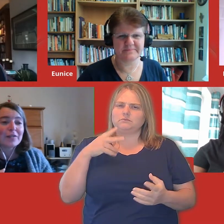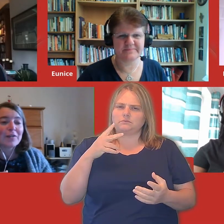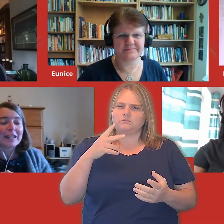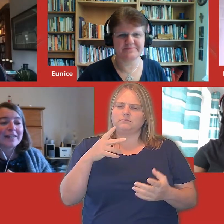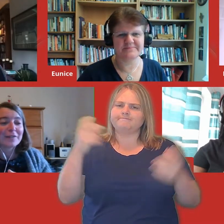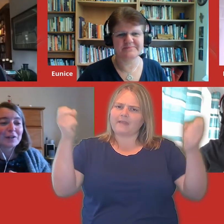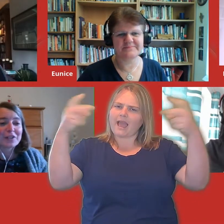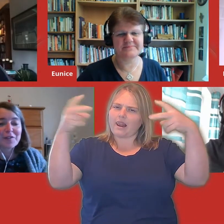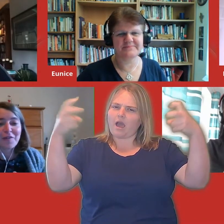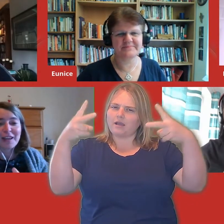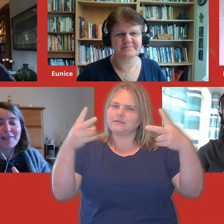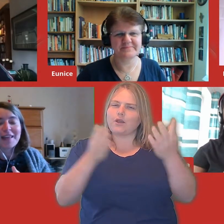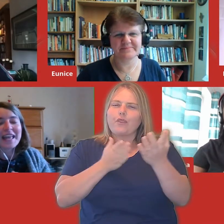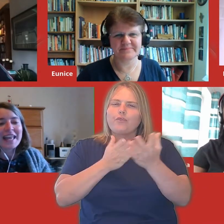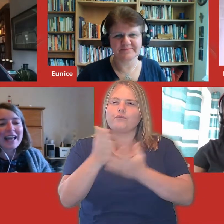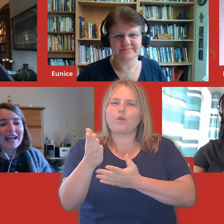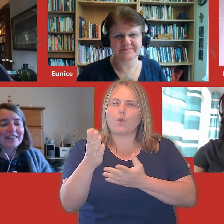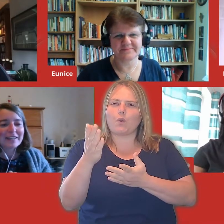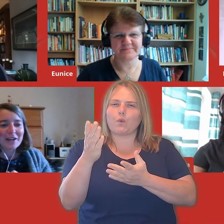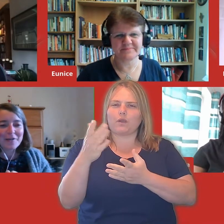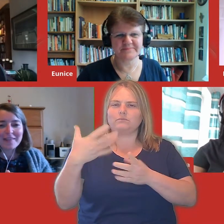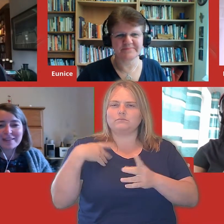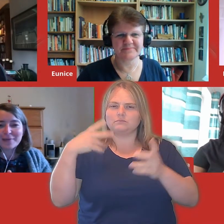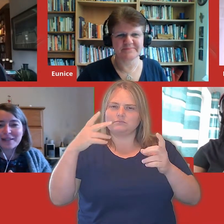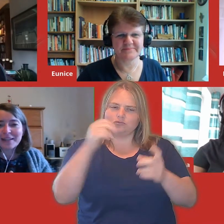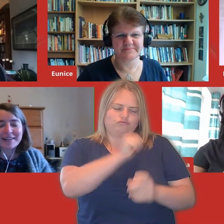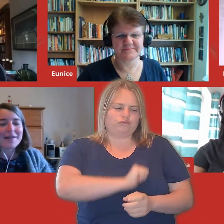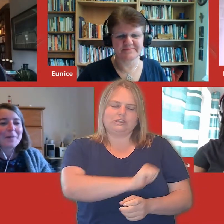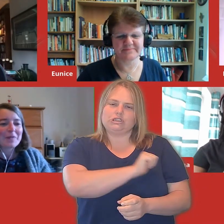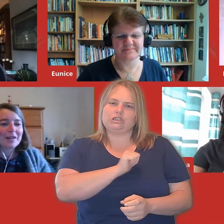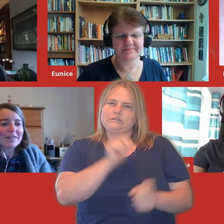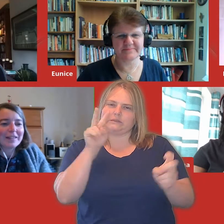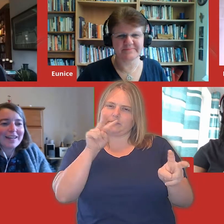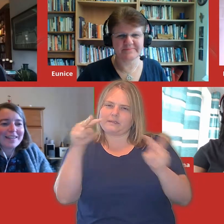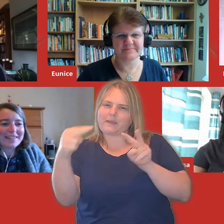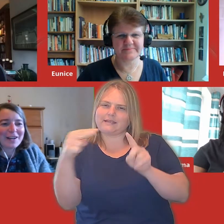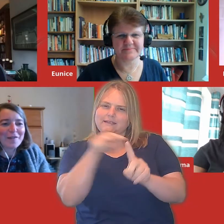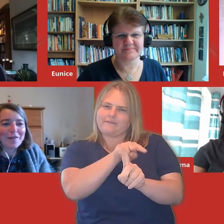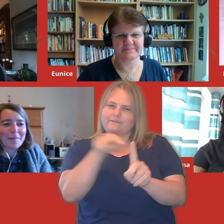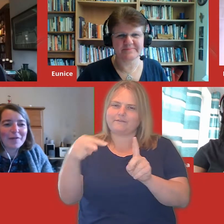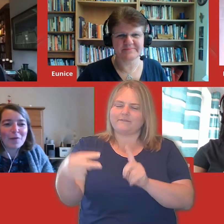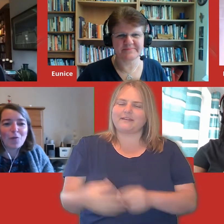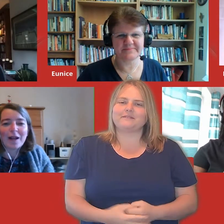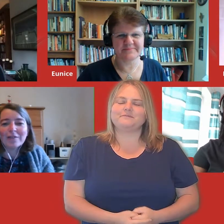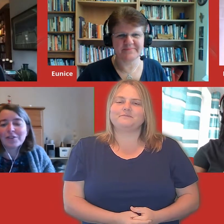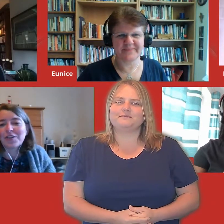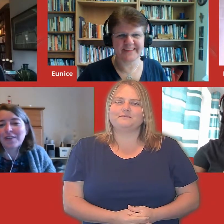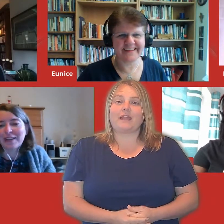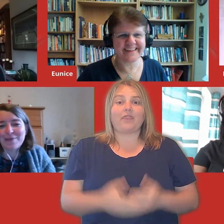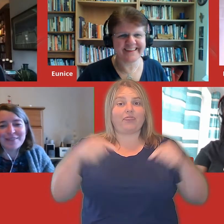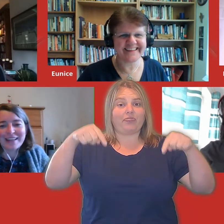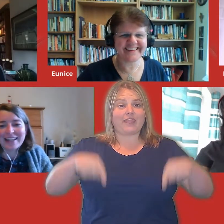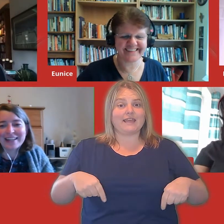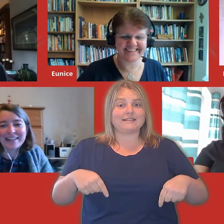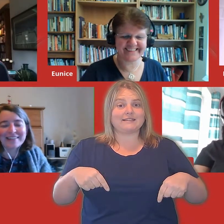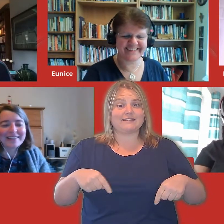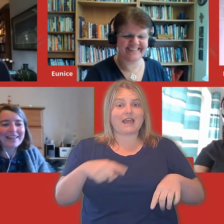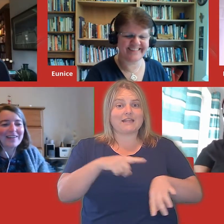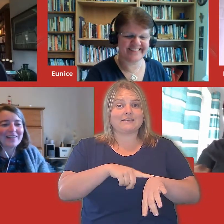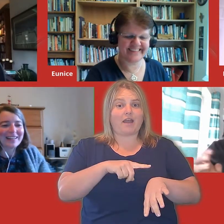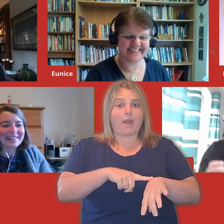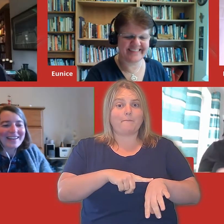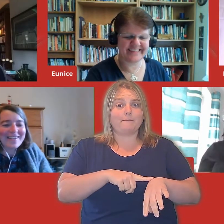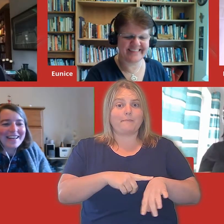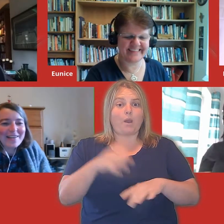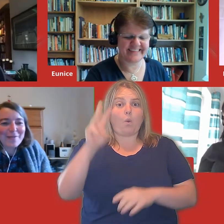news through the lens of our Christian faith. And so this week I've decided to go for a bit of a Welsh theme to the headlines.